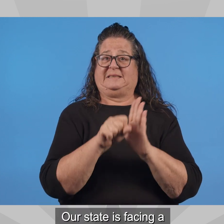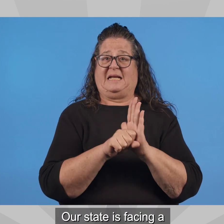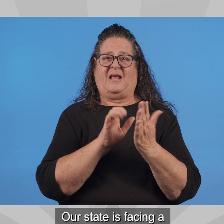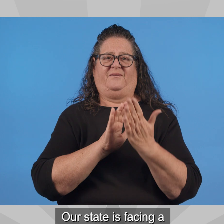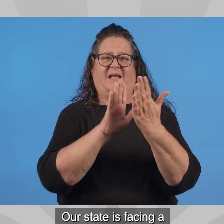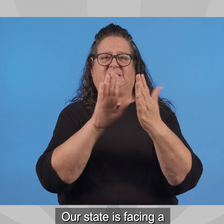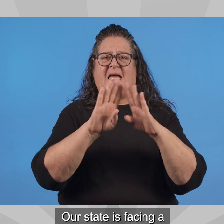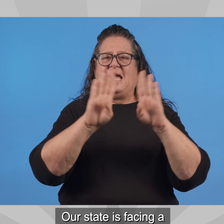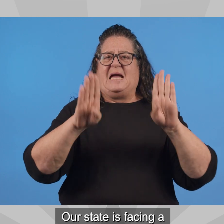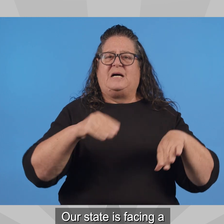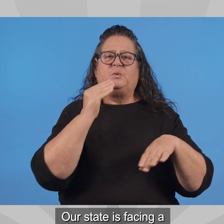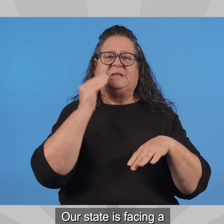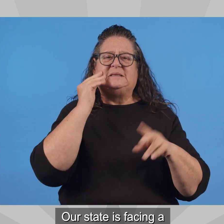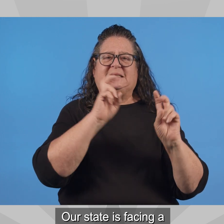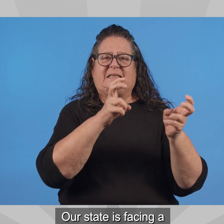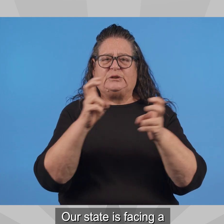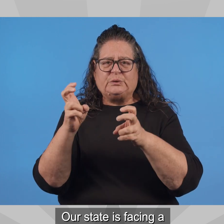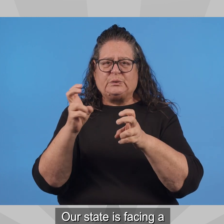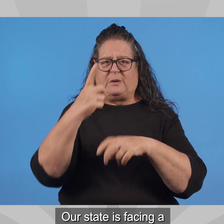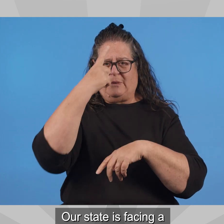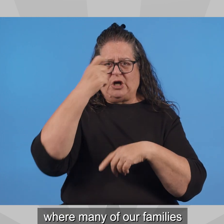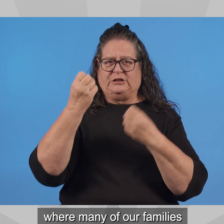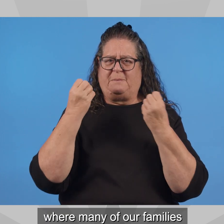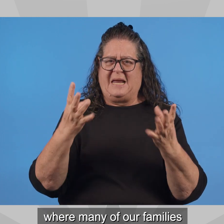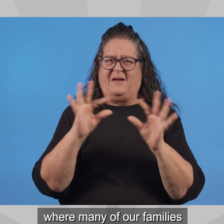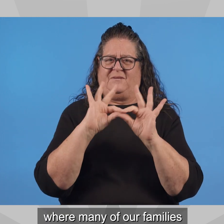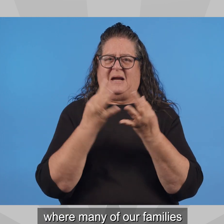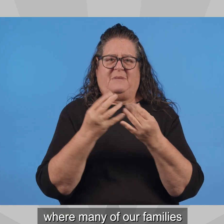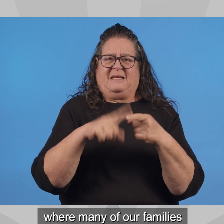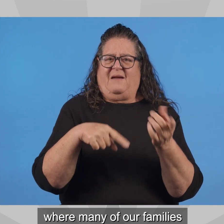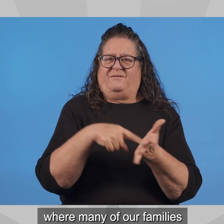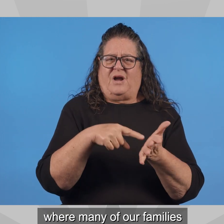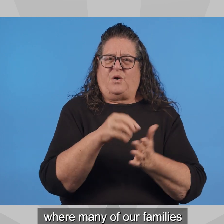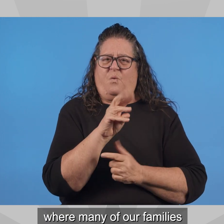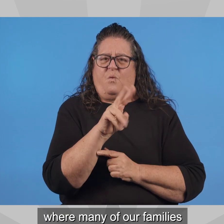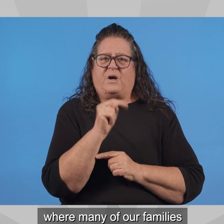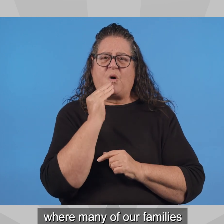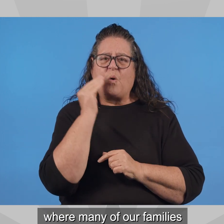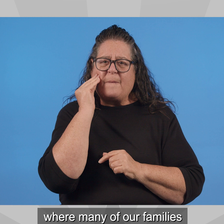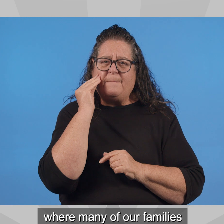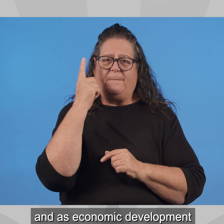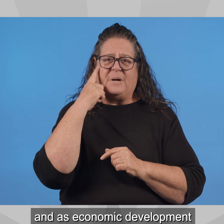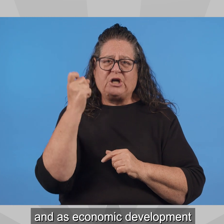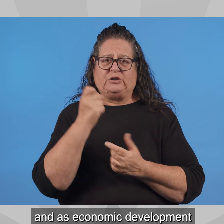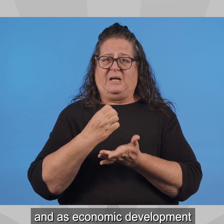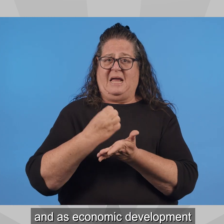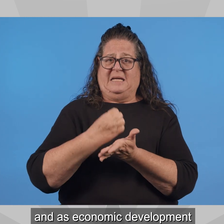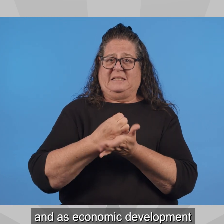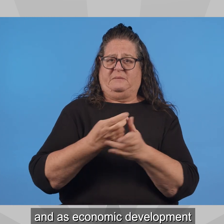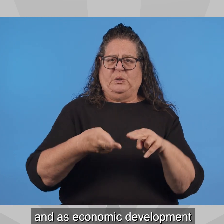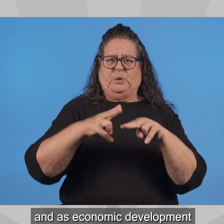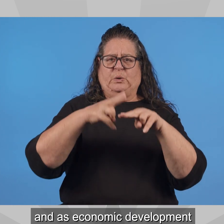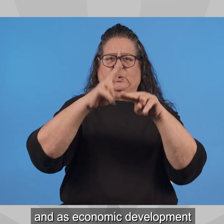Our state is facing a housing crisis as well, where many of our families are not able to own a home, and as